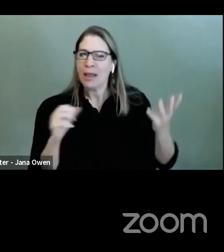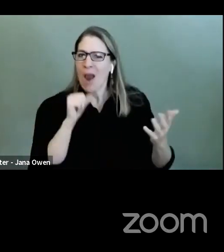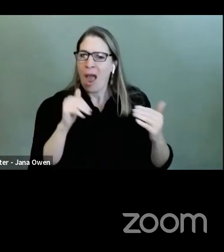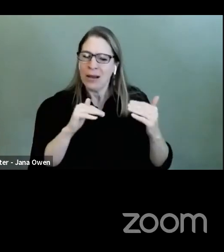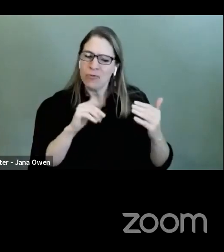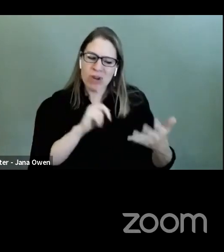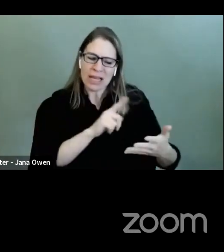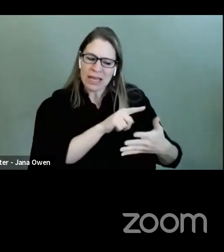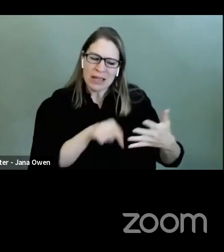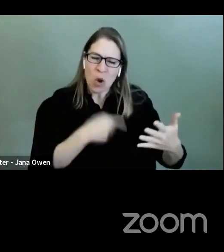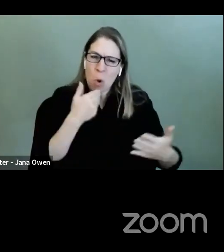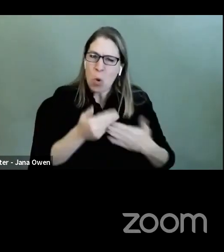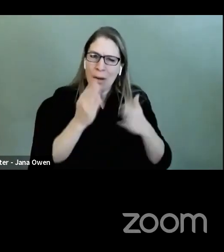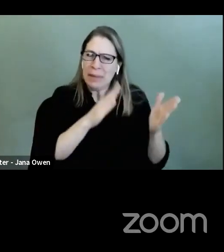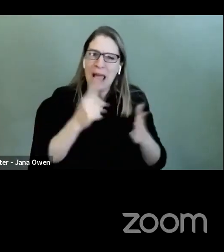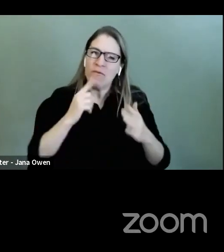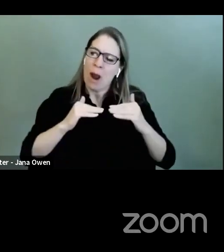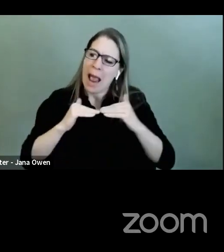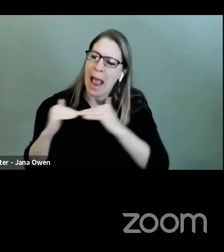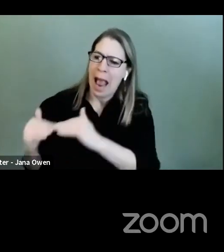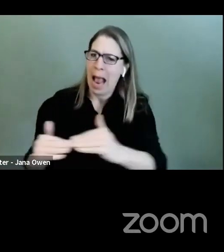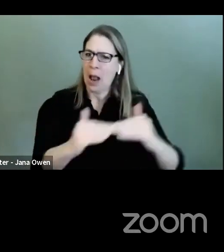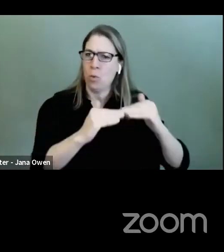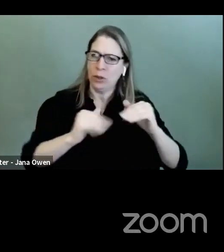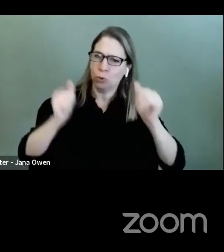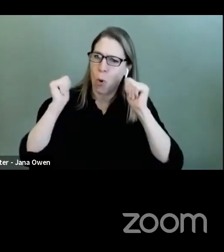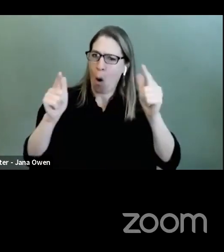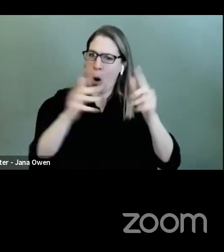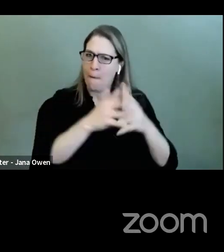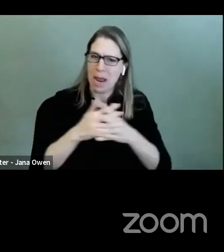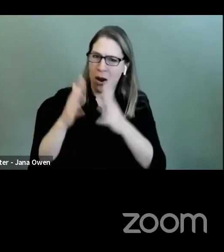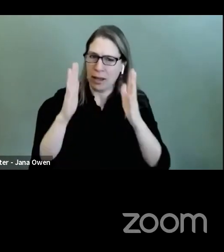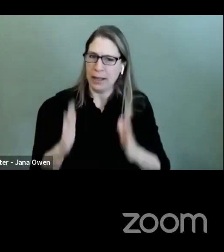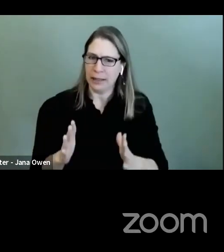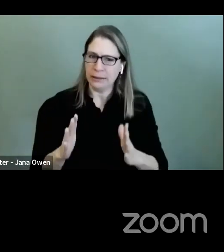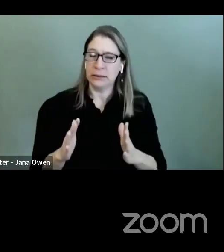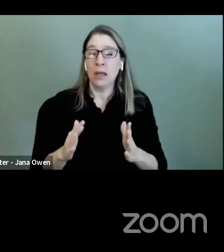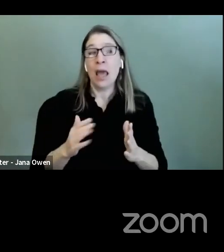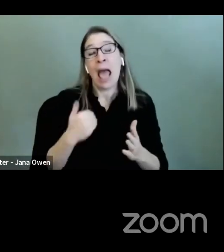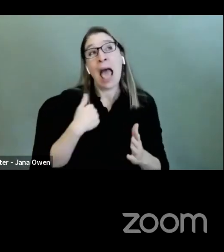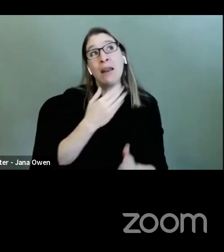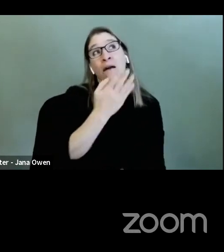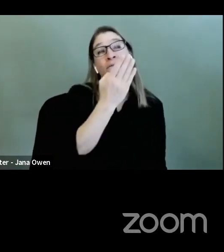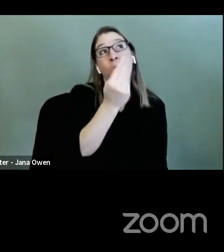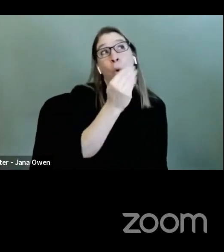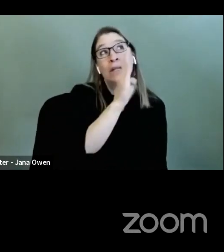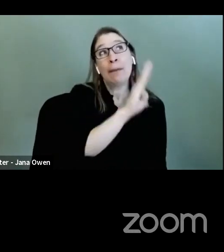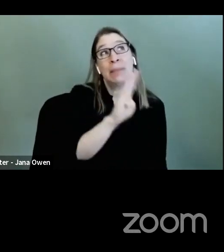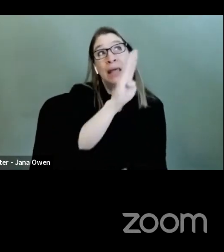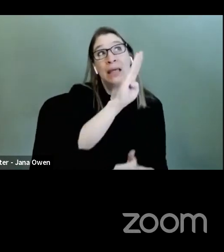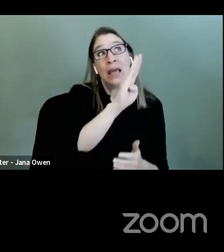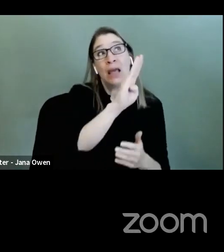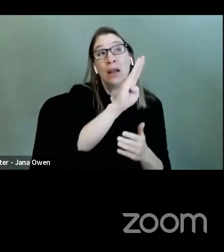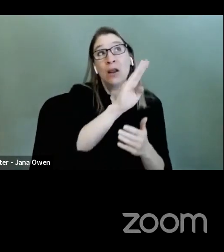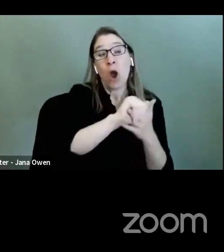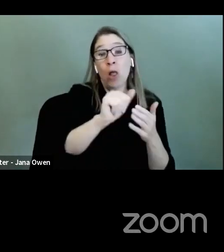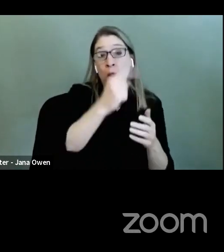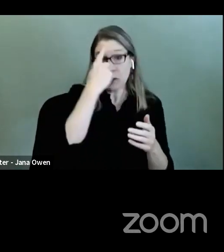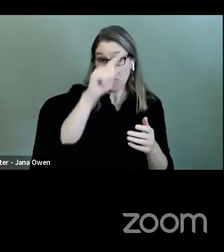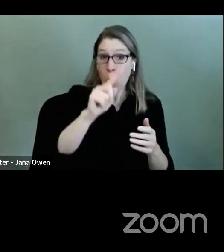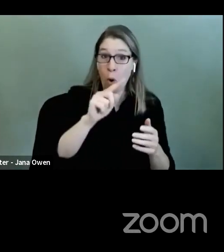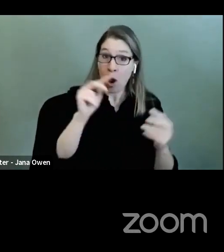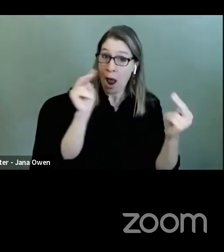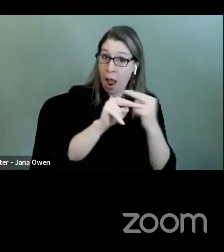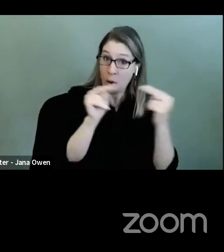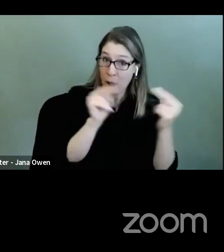for transit or allocated for transportation infrastructure, 80 of those dollars go to roads and bridges